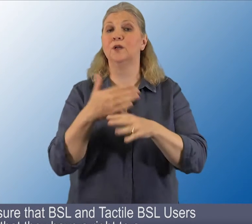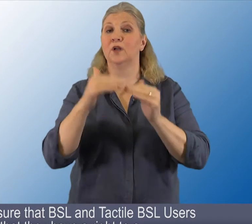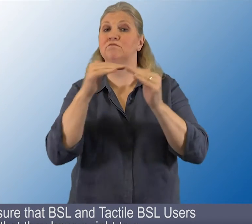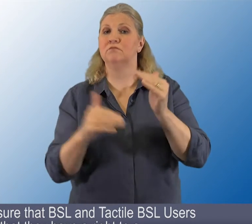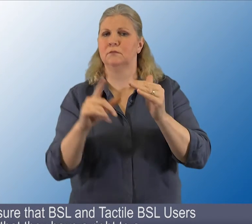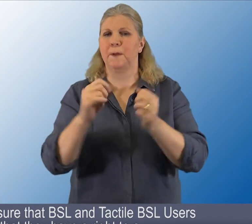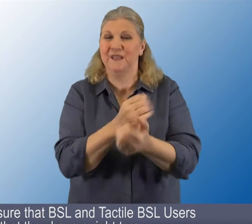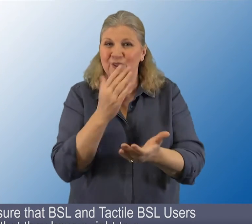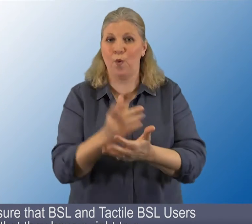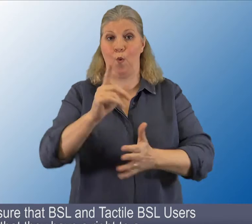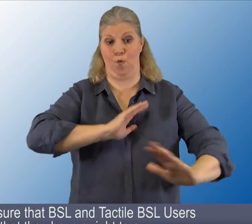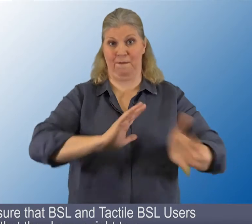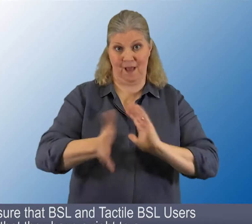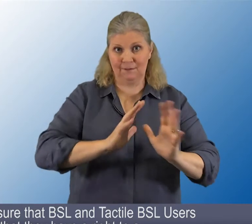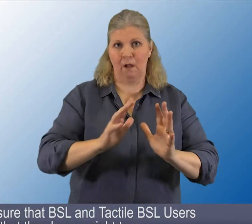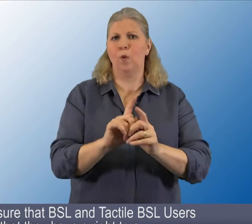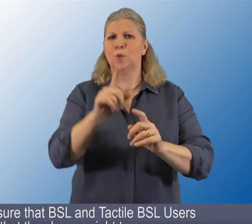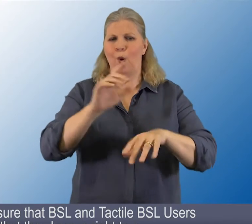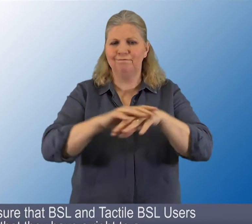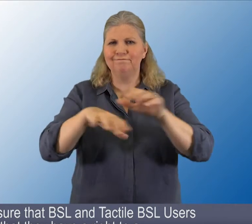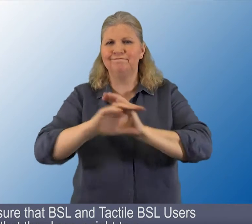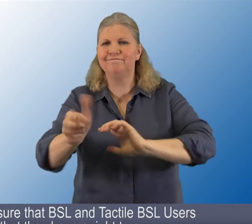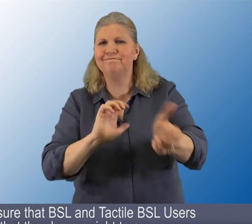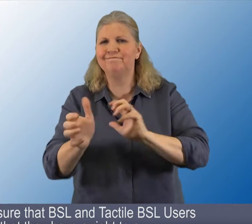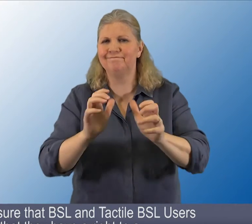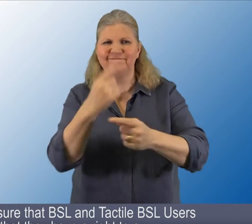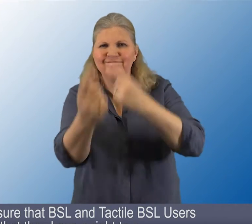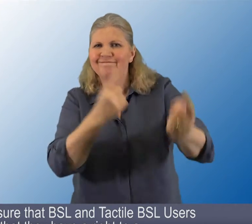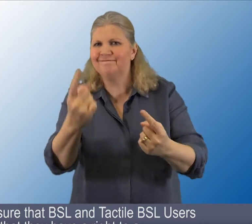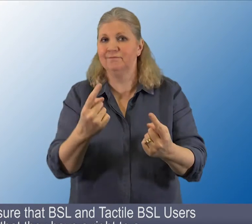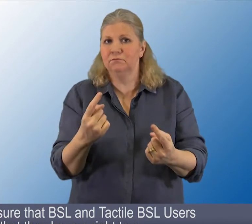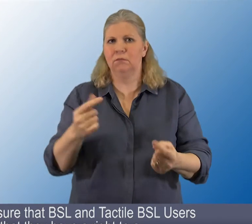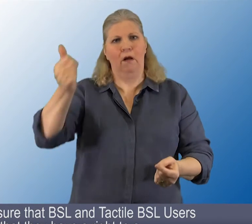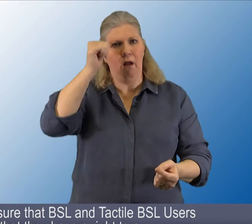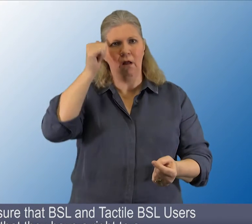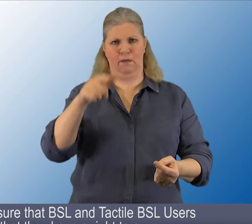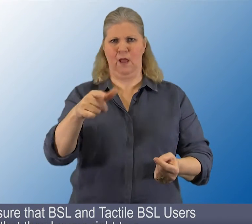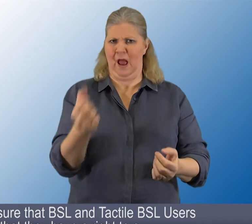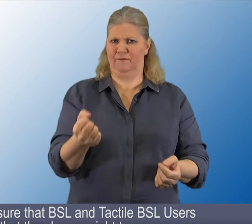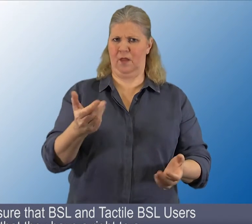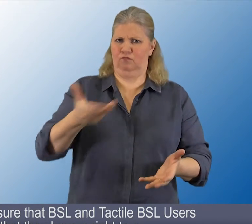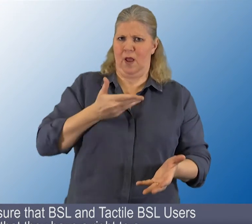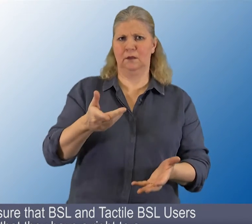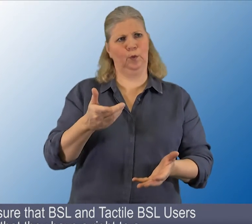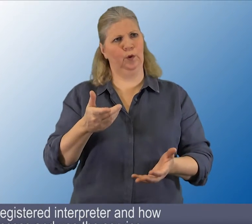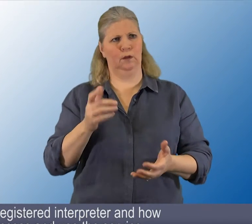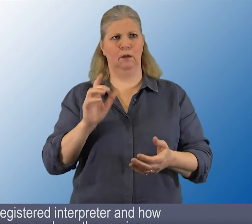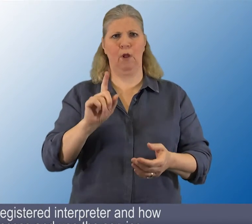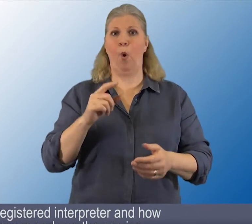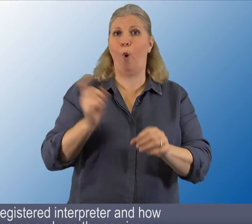Sub-action. Ensure that BSL and tactile BSL users know that they have a right to a qualified registered interpreter in